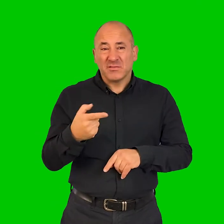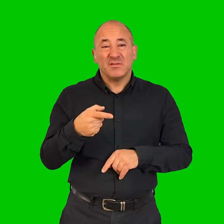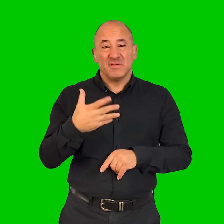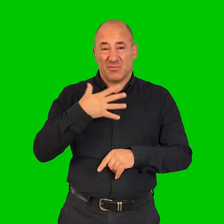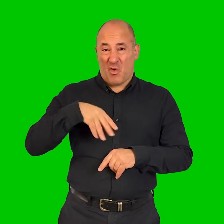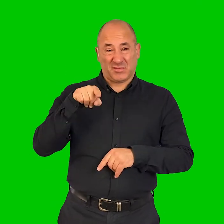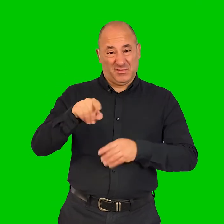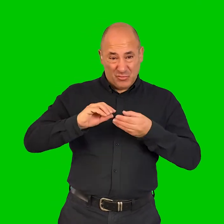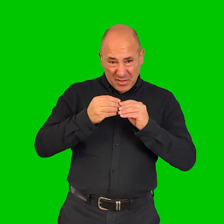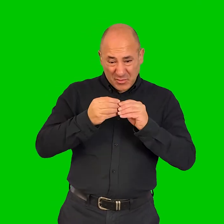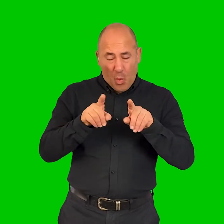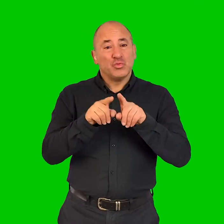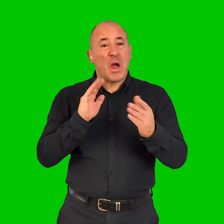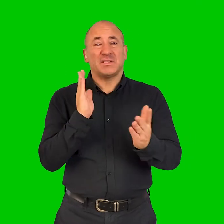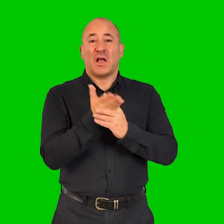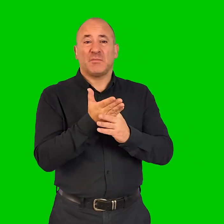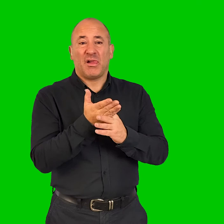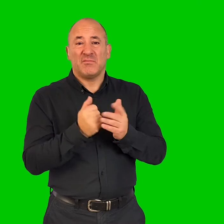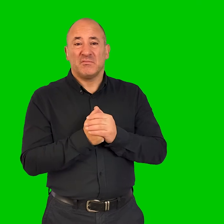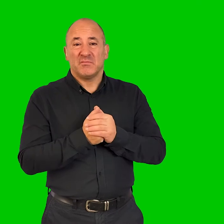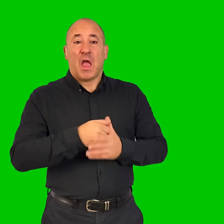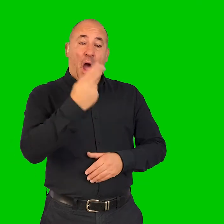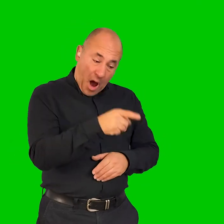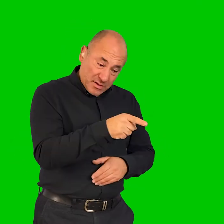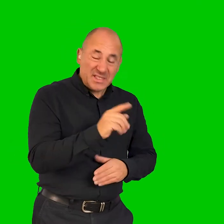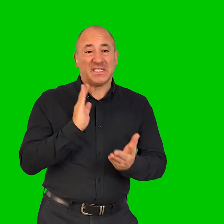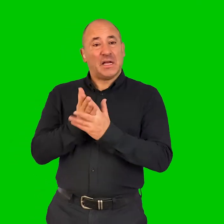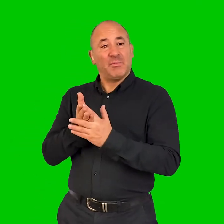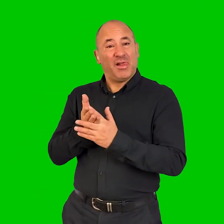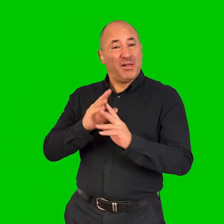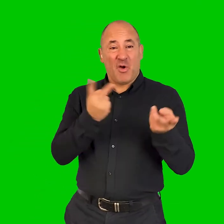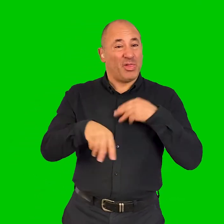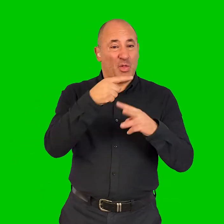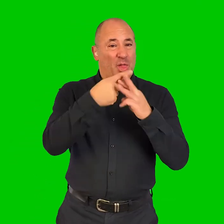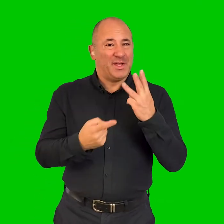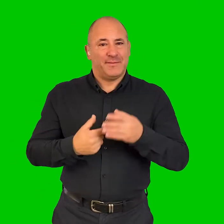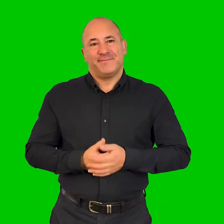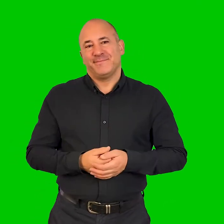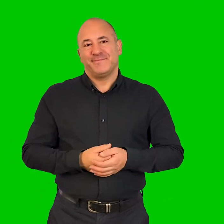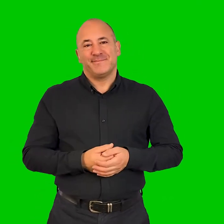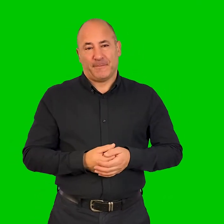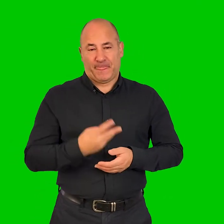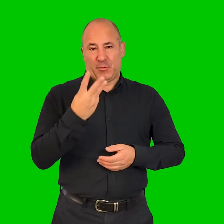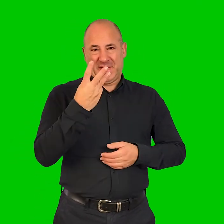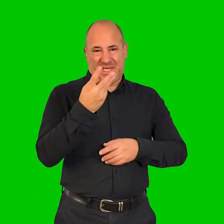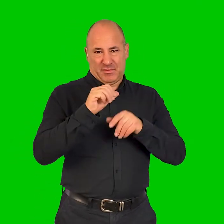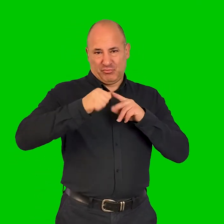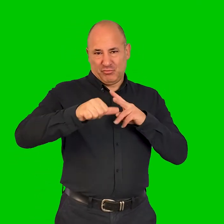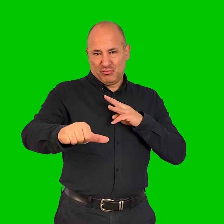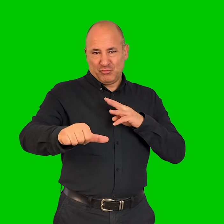making accessible art and art that is accessible. Over three episodes, we'll speak to